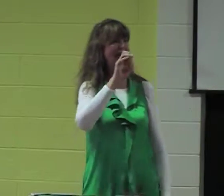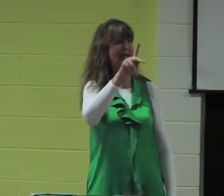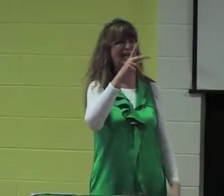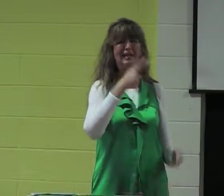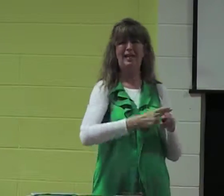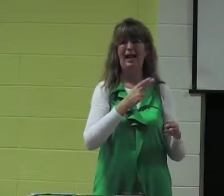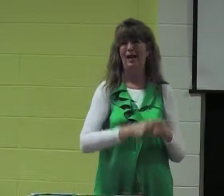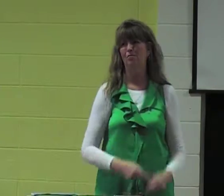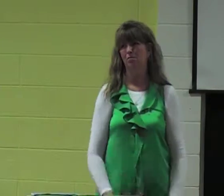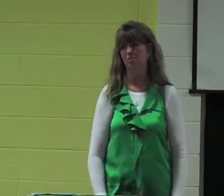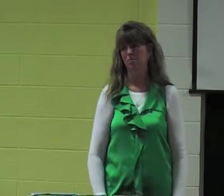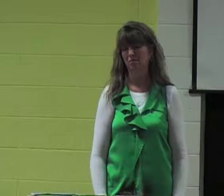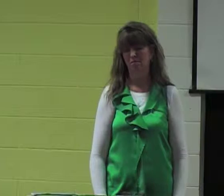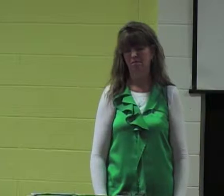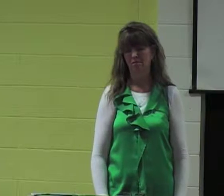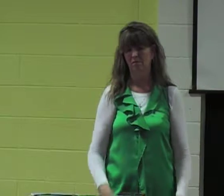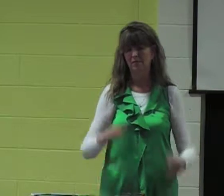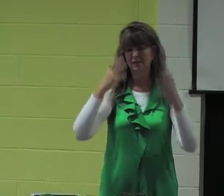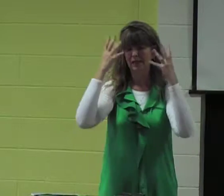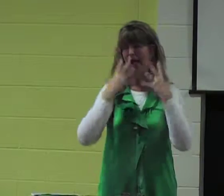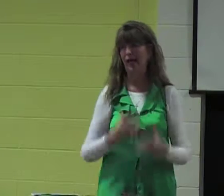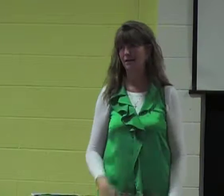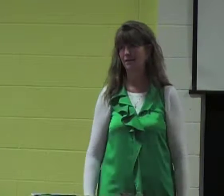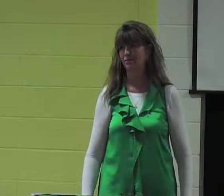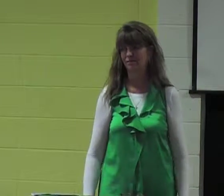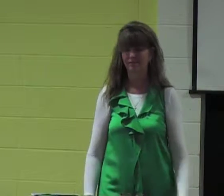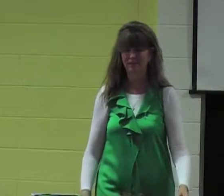With that big name. Kind of sad.